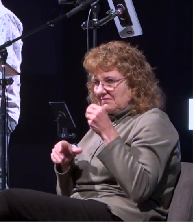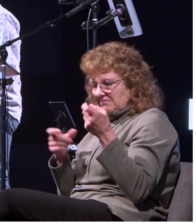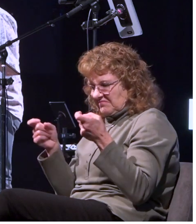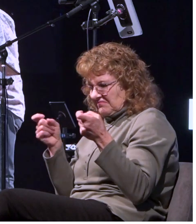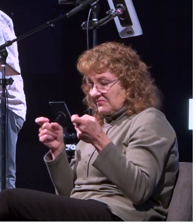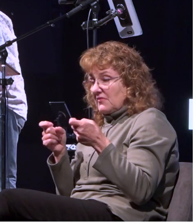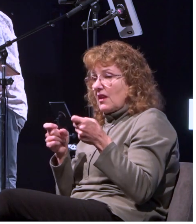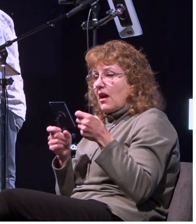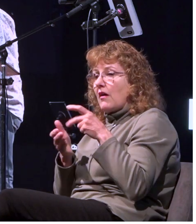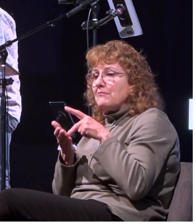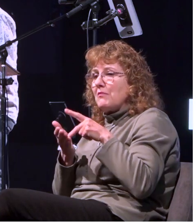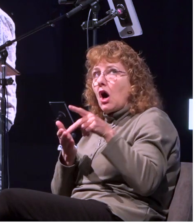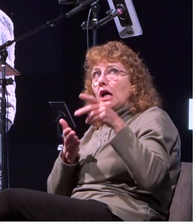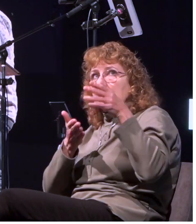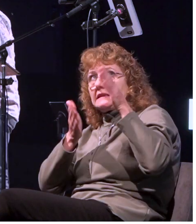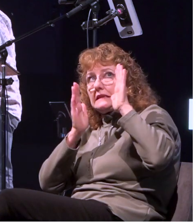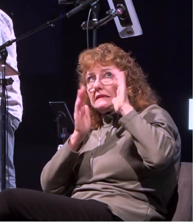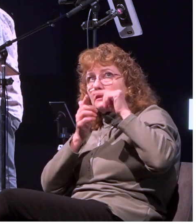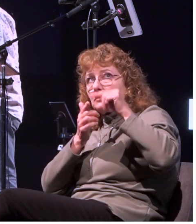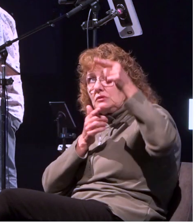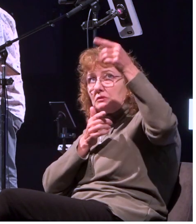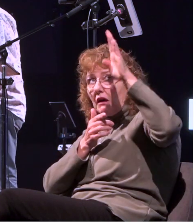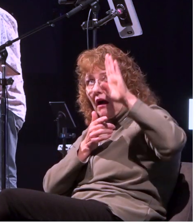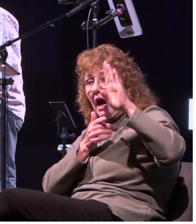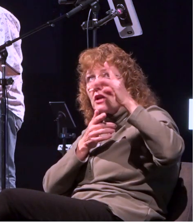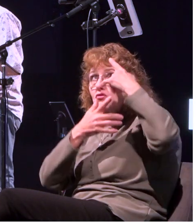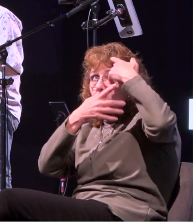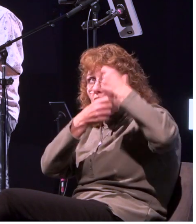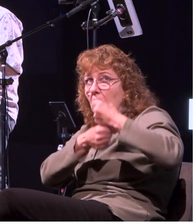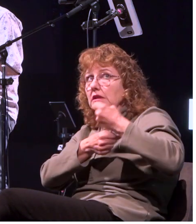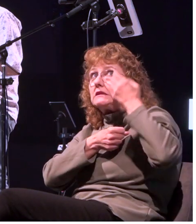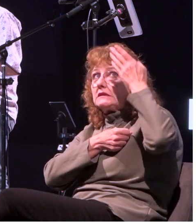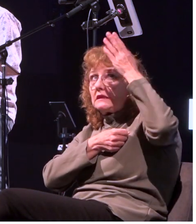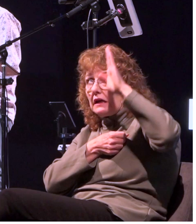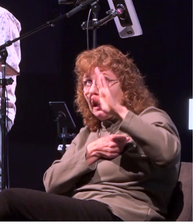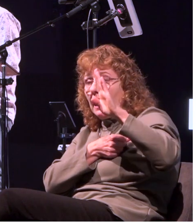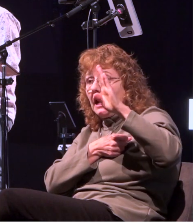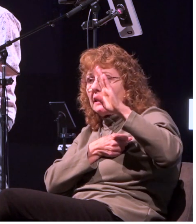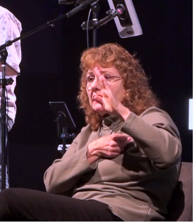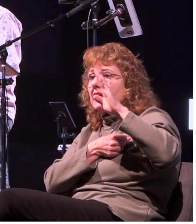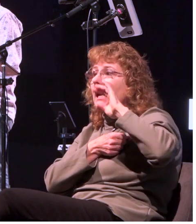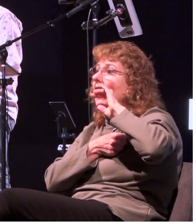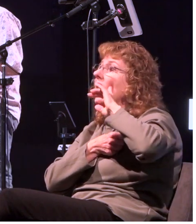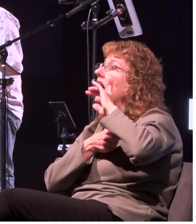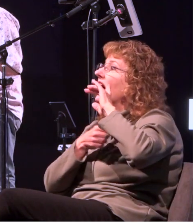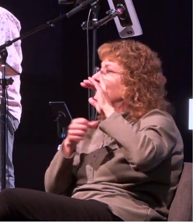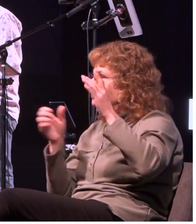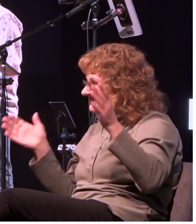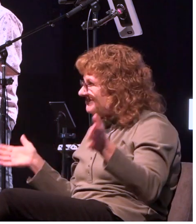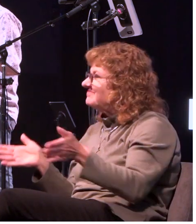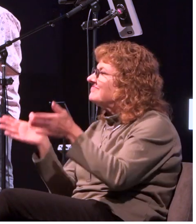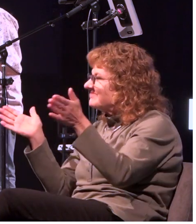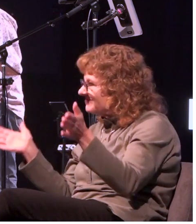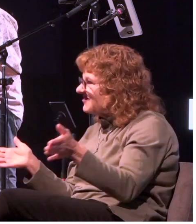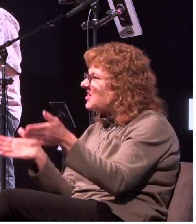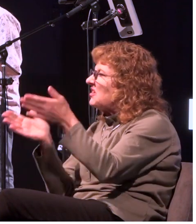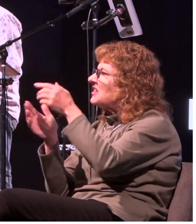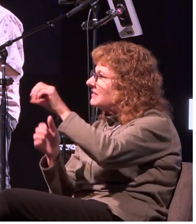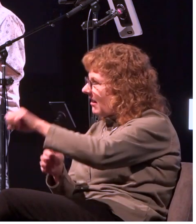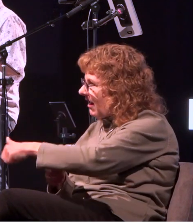trusted in god and he boldly exhorted others to do the same thing notice there